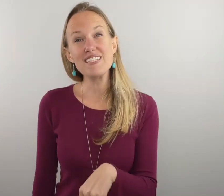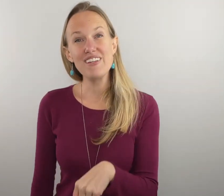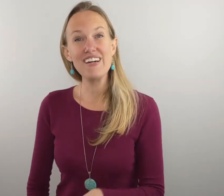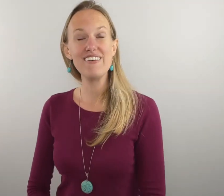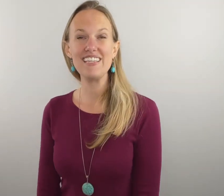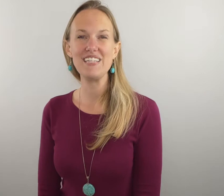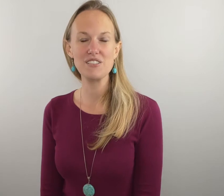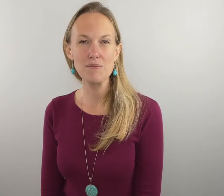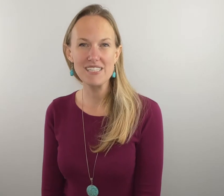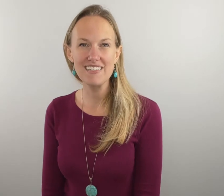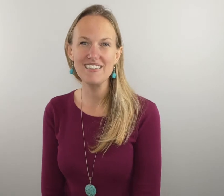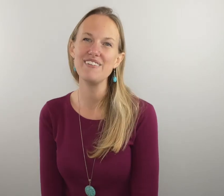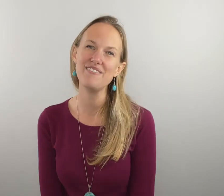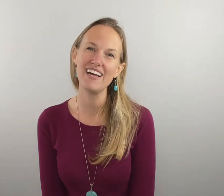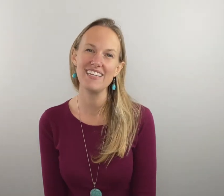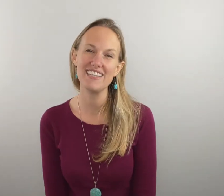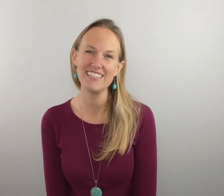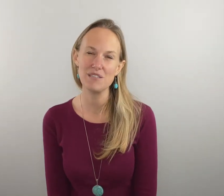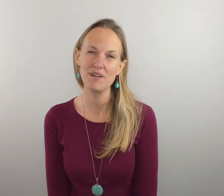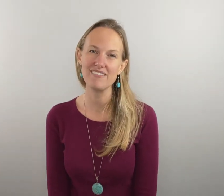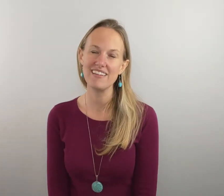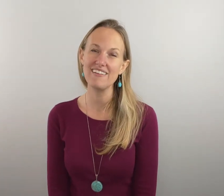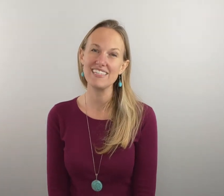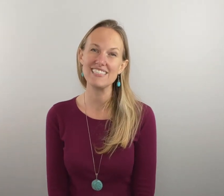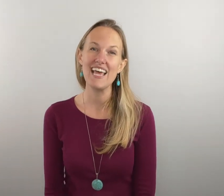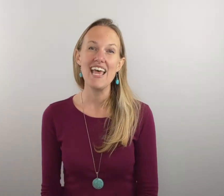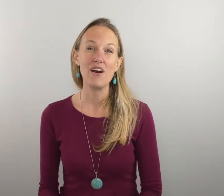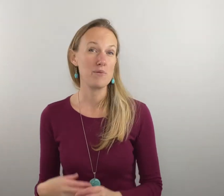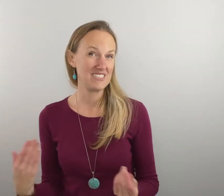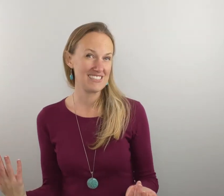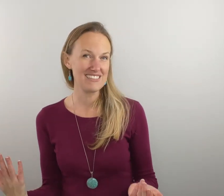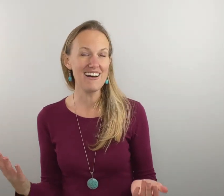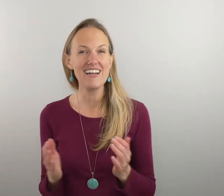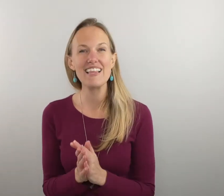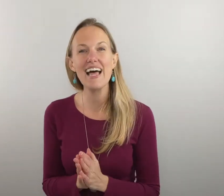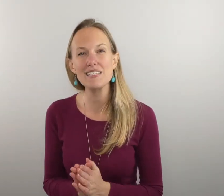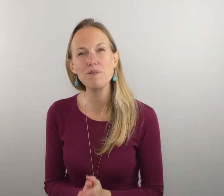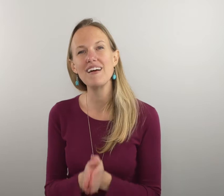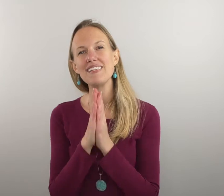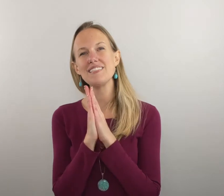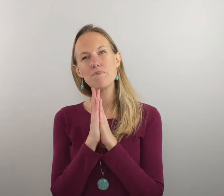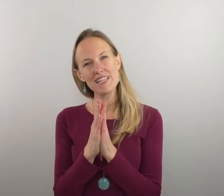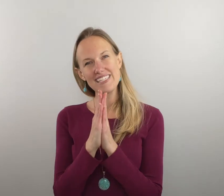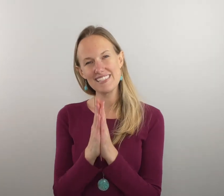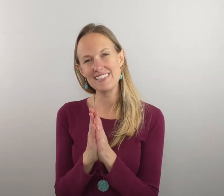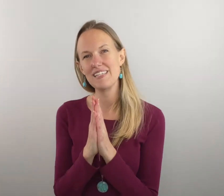video in the description you'll find links to print out the lyrics or purchase a song and last but not least please consider